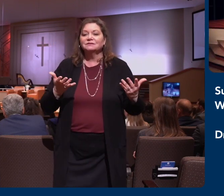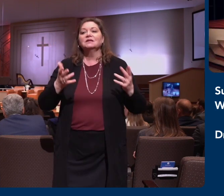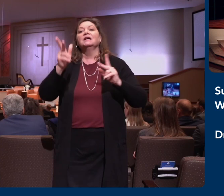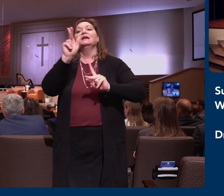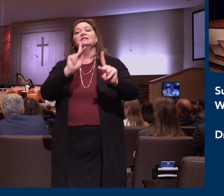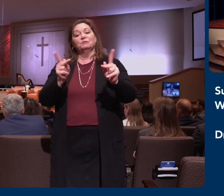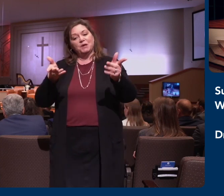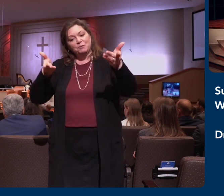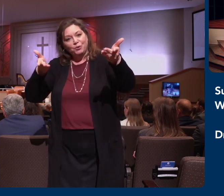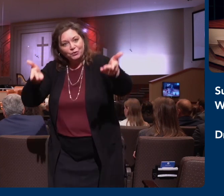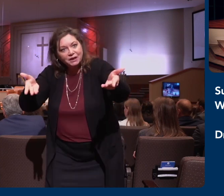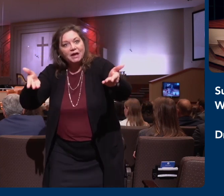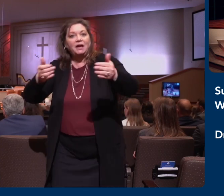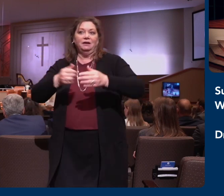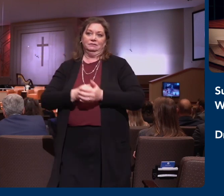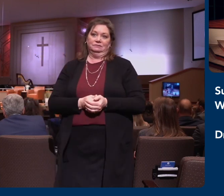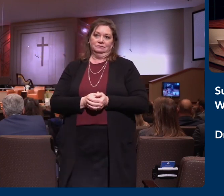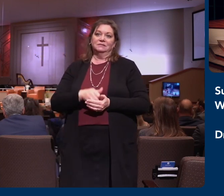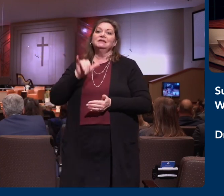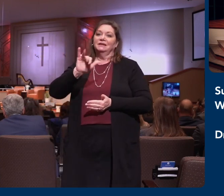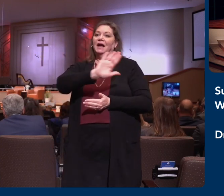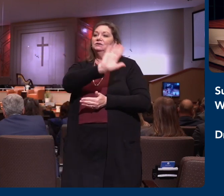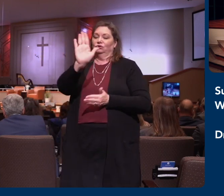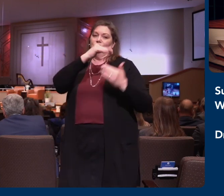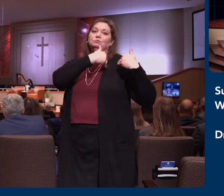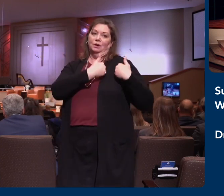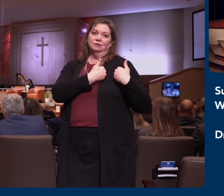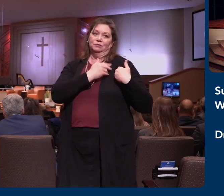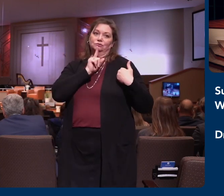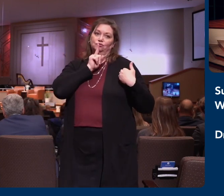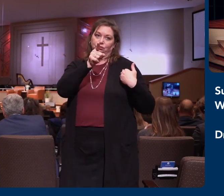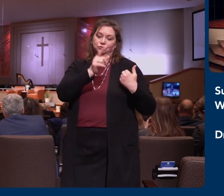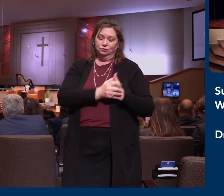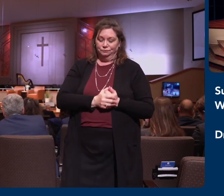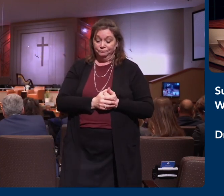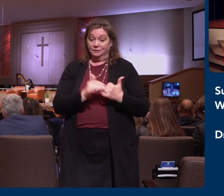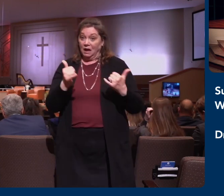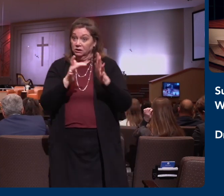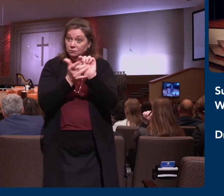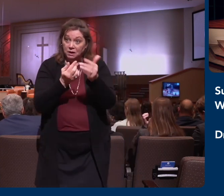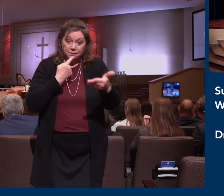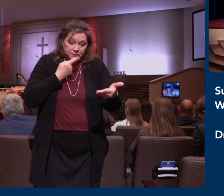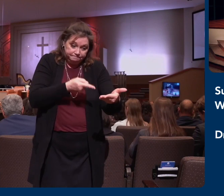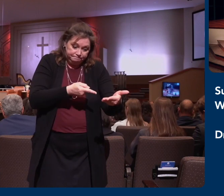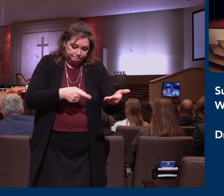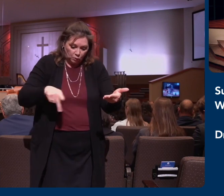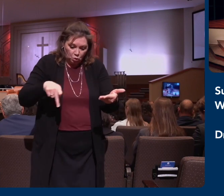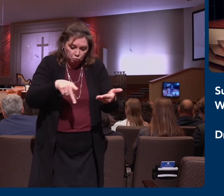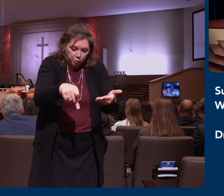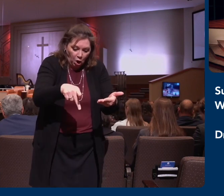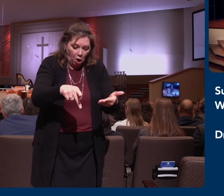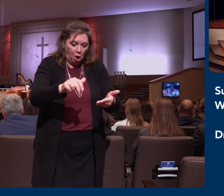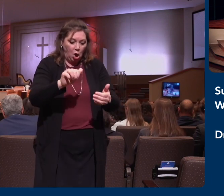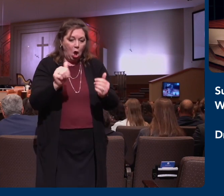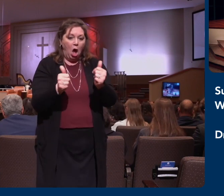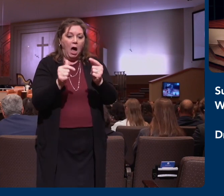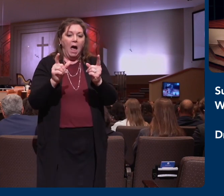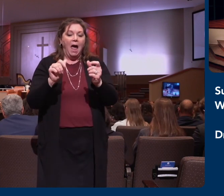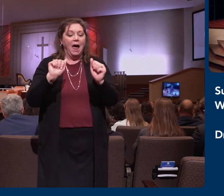Look with me, if you would, in Colossians chapter 1 as we read, Paul, an apostle of Jesus Christ, by the will of God and Timotheus, our